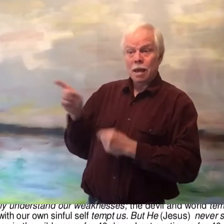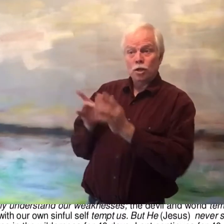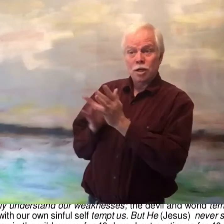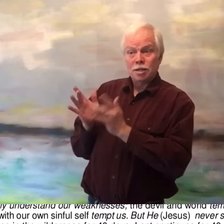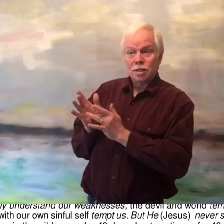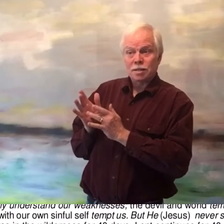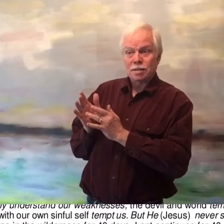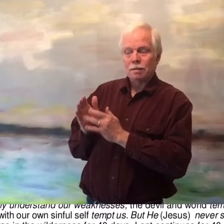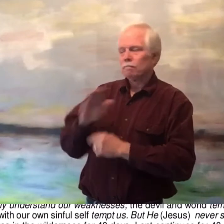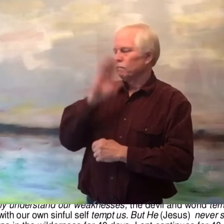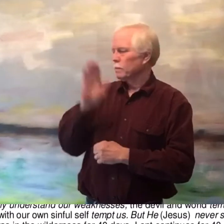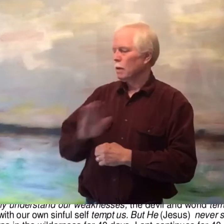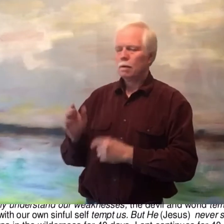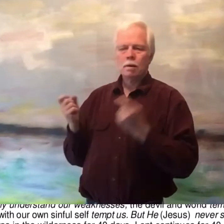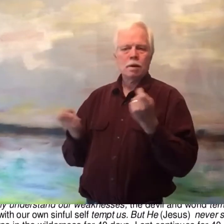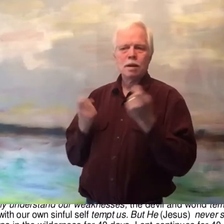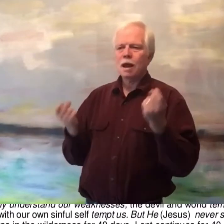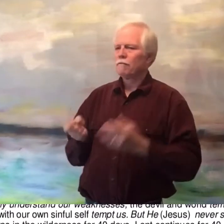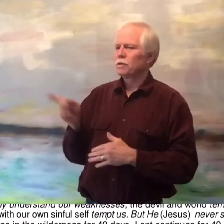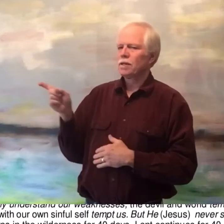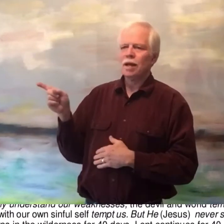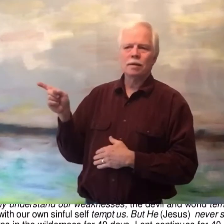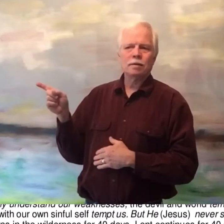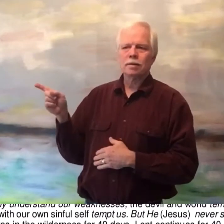Jesus, never sinned.